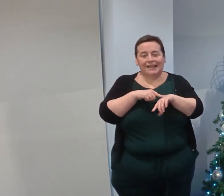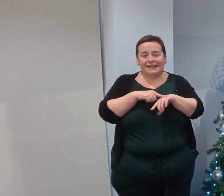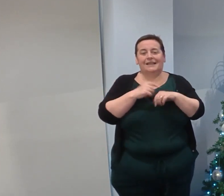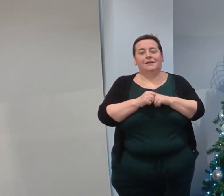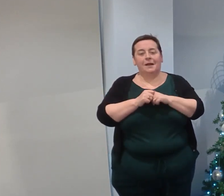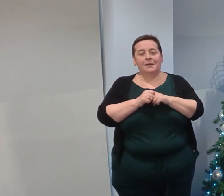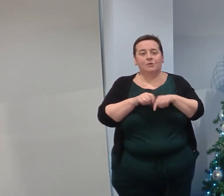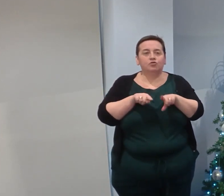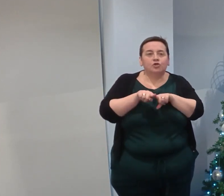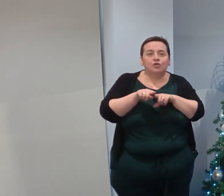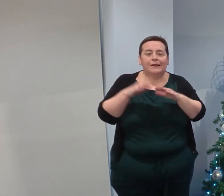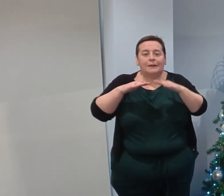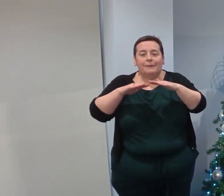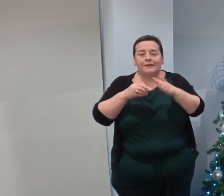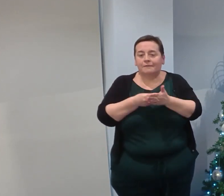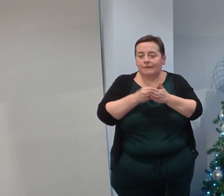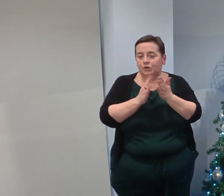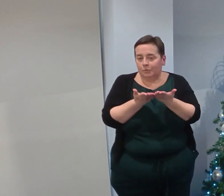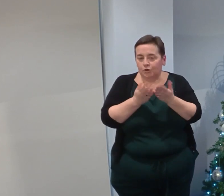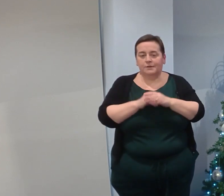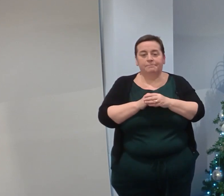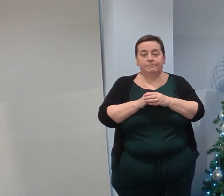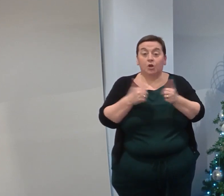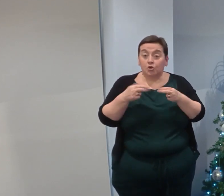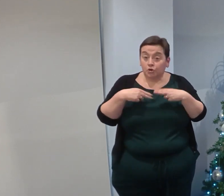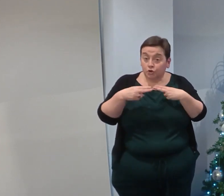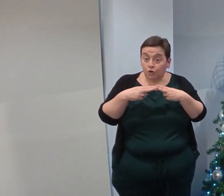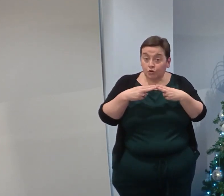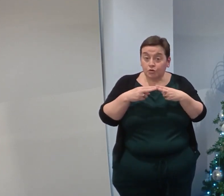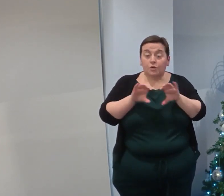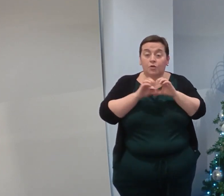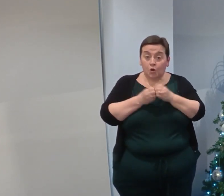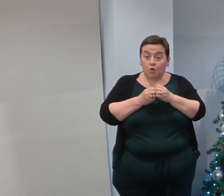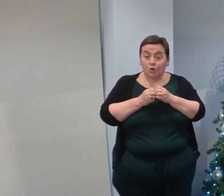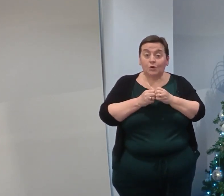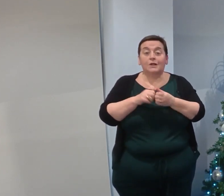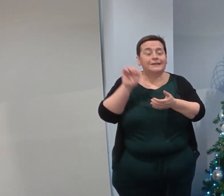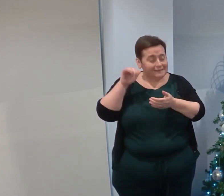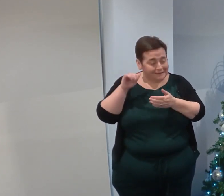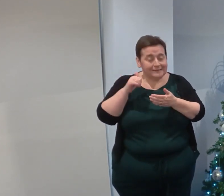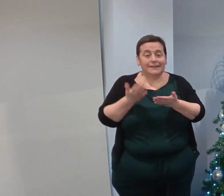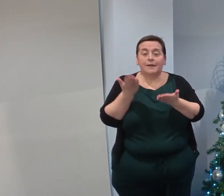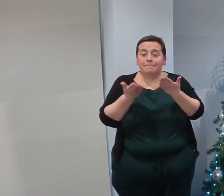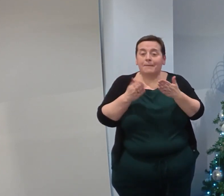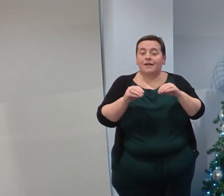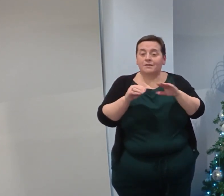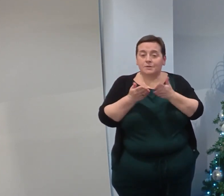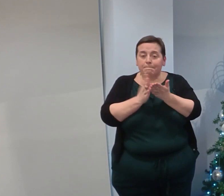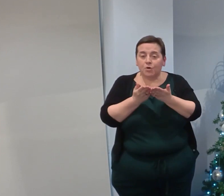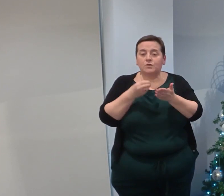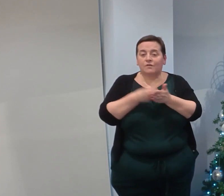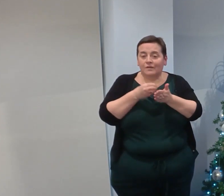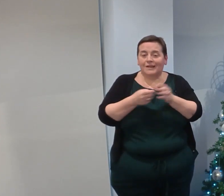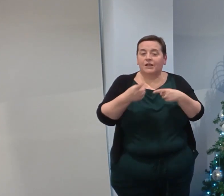time when it's come to balancing the books. The good news is that South Lanternshire College did balance the books for the last financial year.